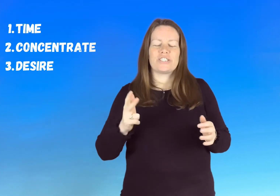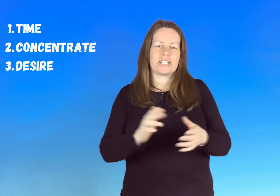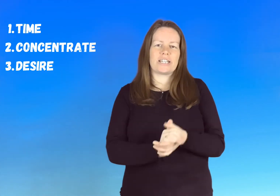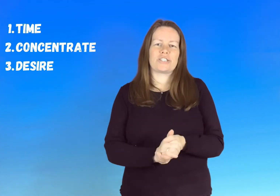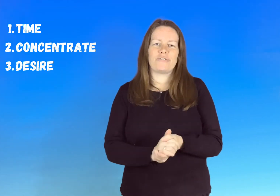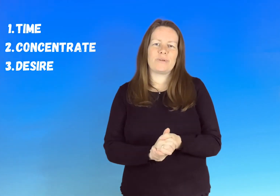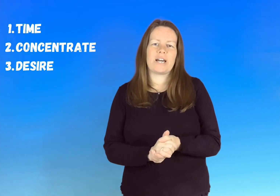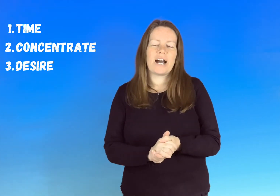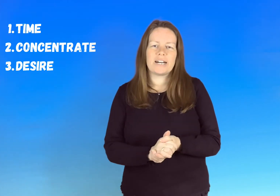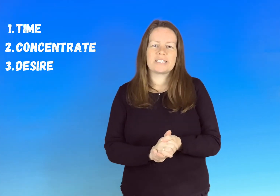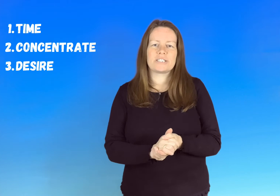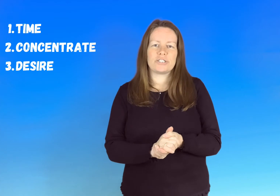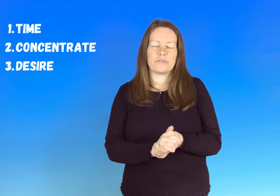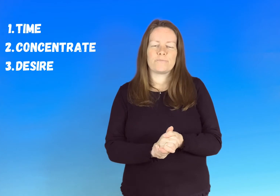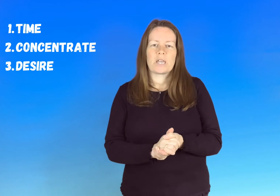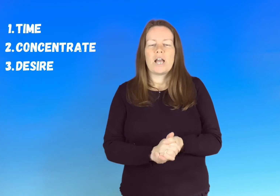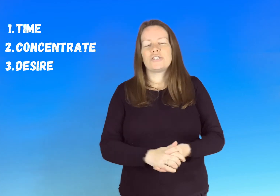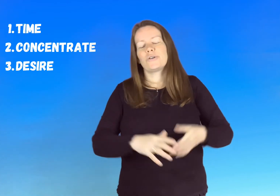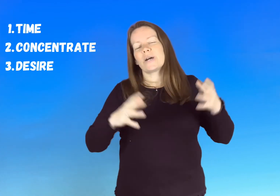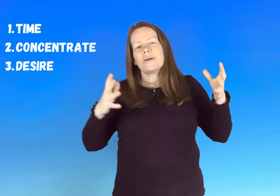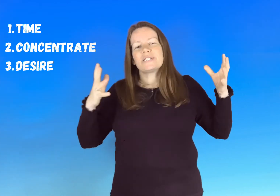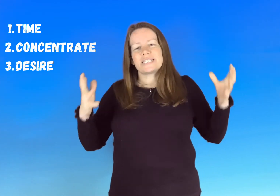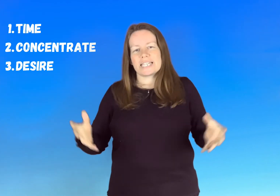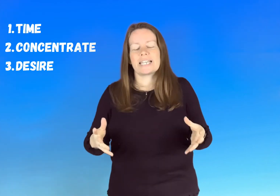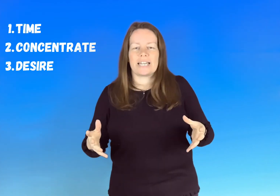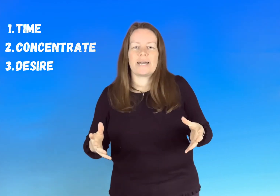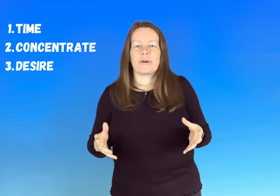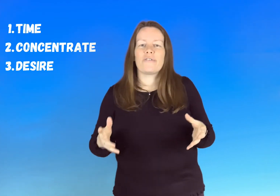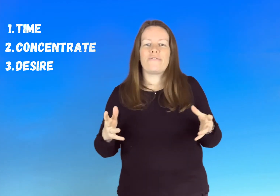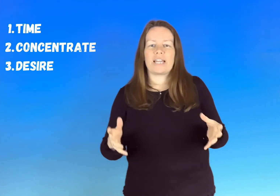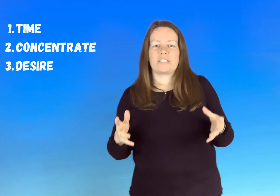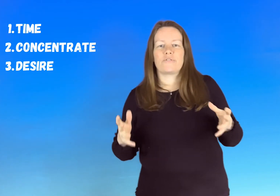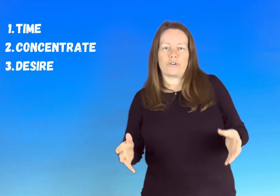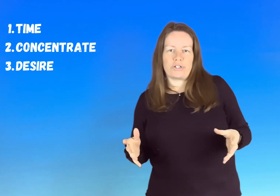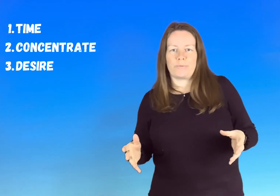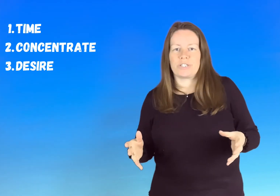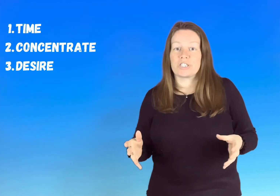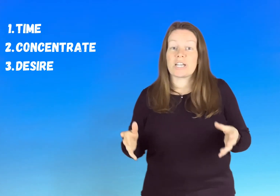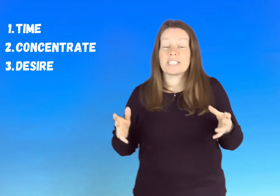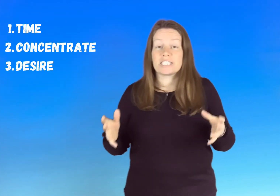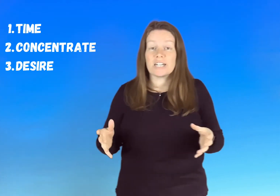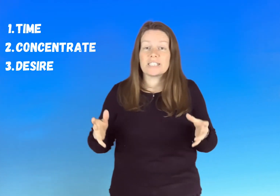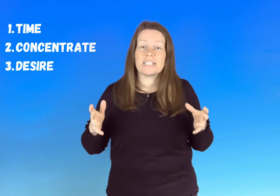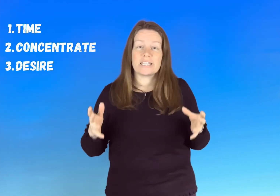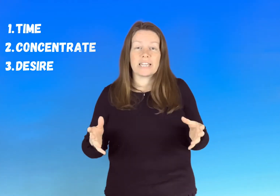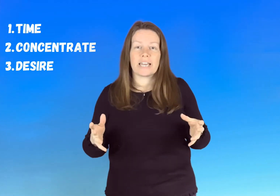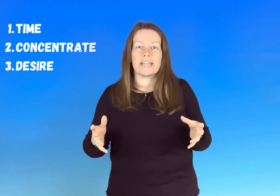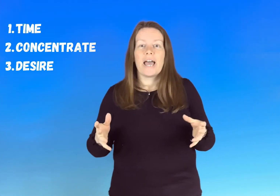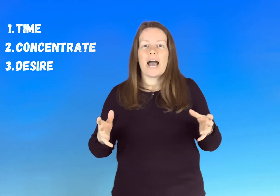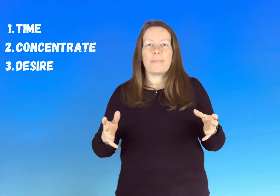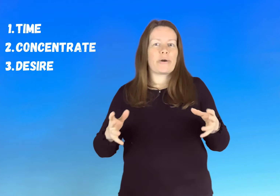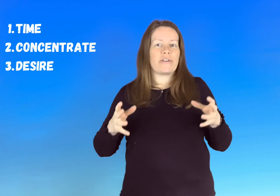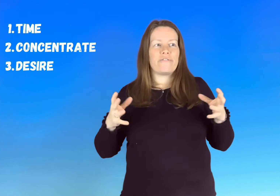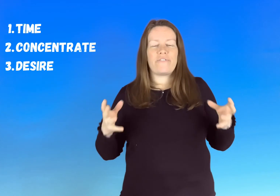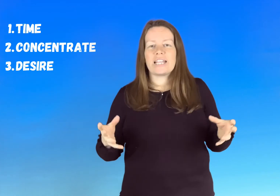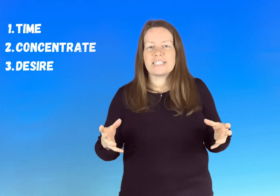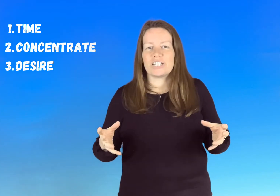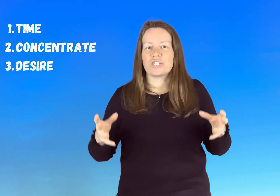the task that you've been asked to do you know when i was thinking about effective contributors i started thinking about inventors